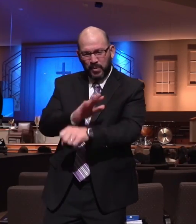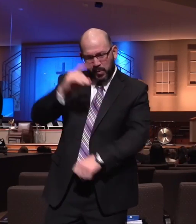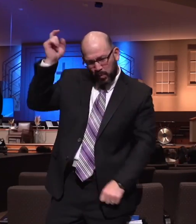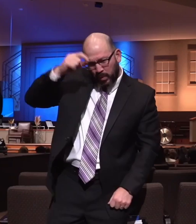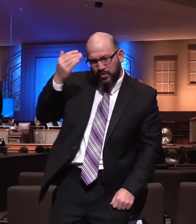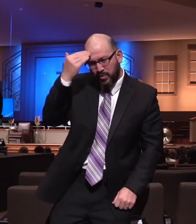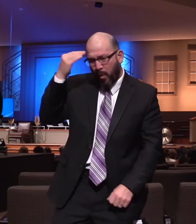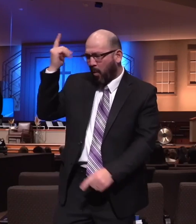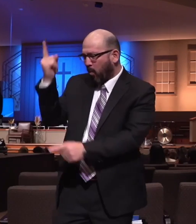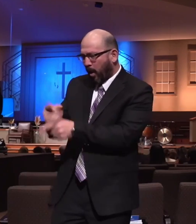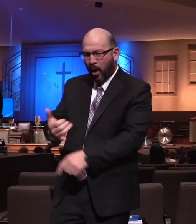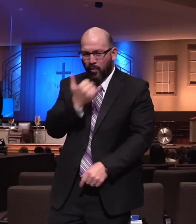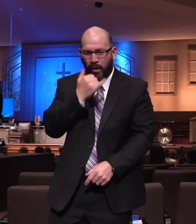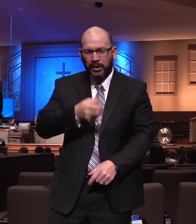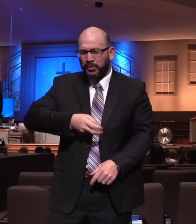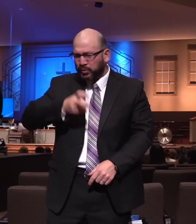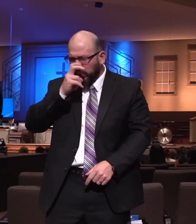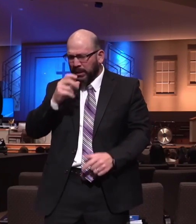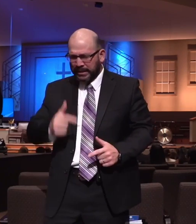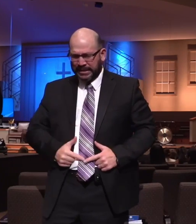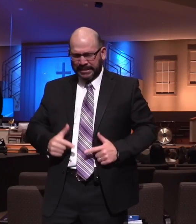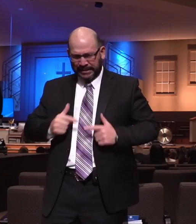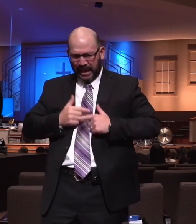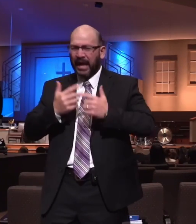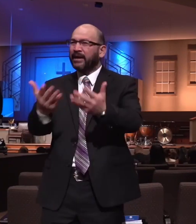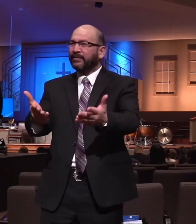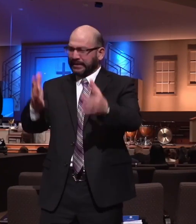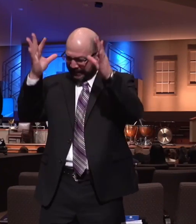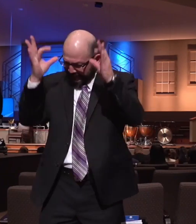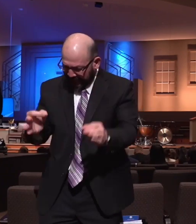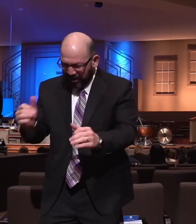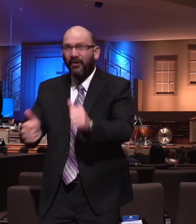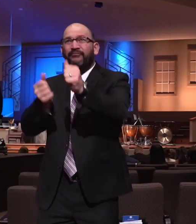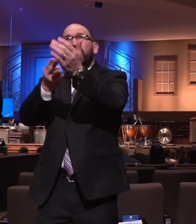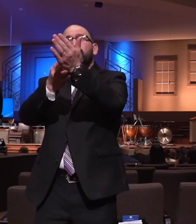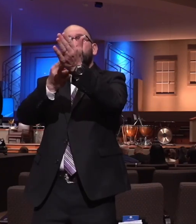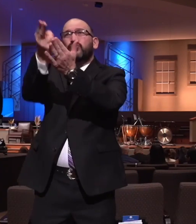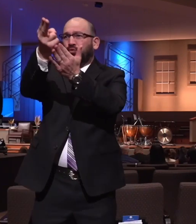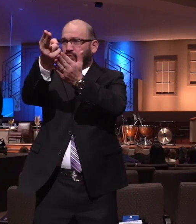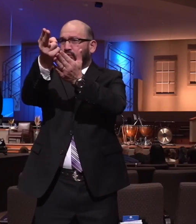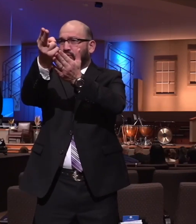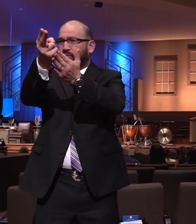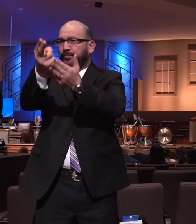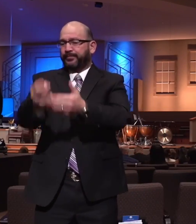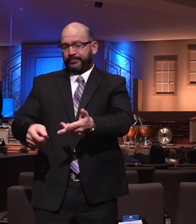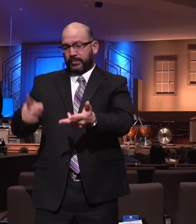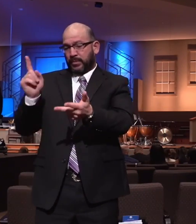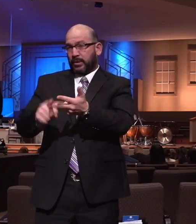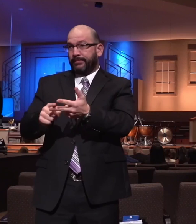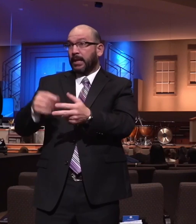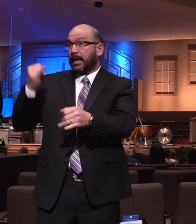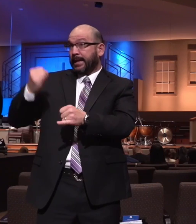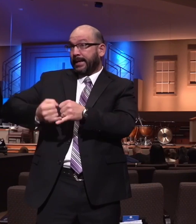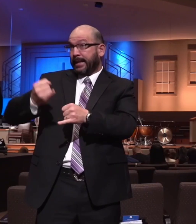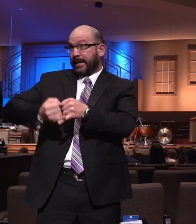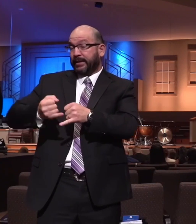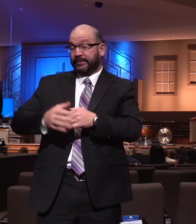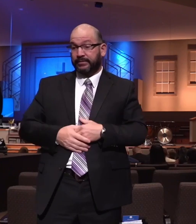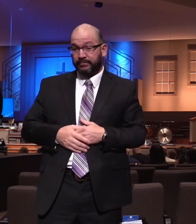They were disciplined in the truth. You're not going to walk in the truth if you're not disciplined in the truth. And then finally, the third area is the development that